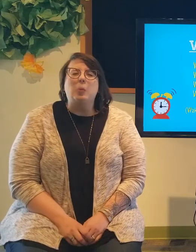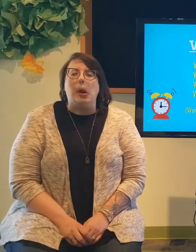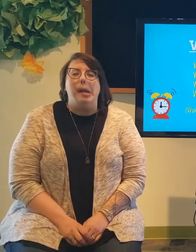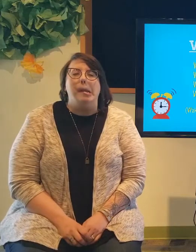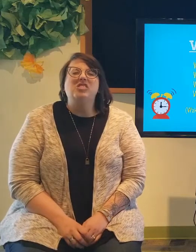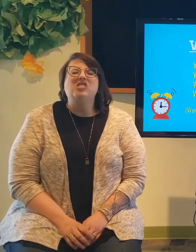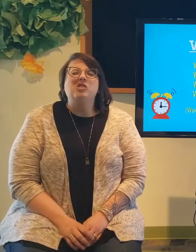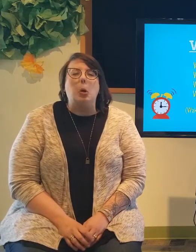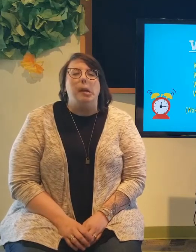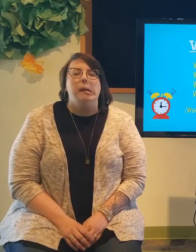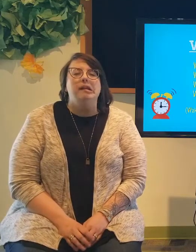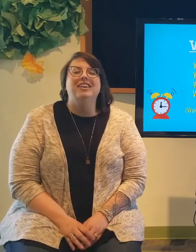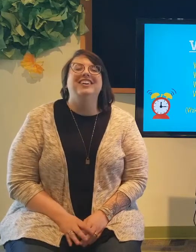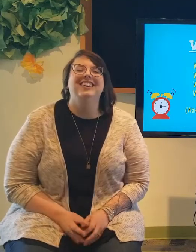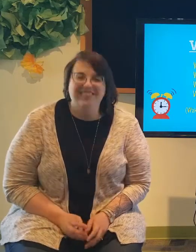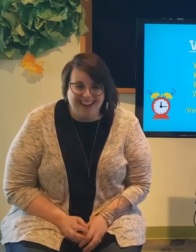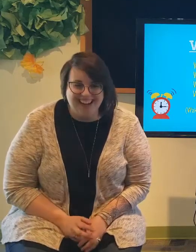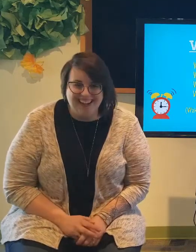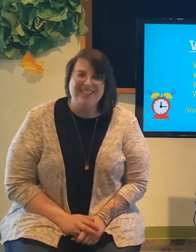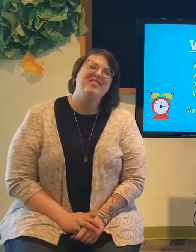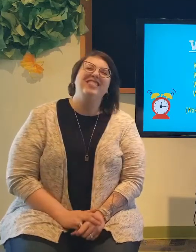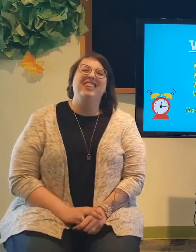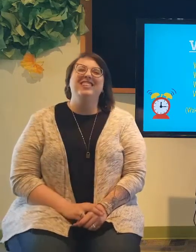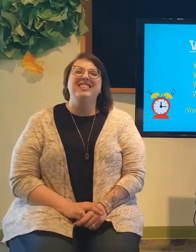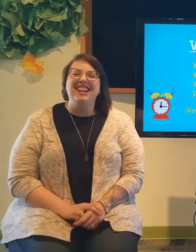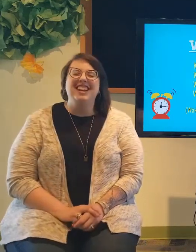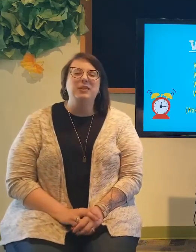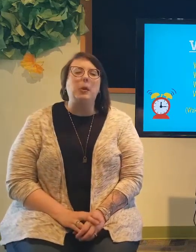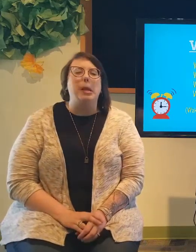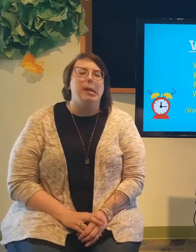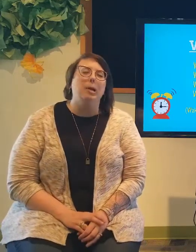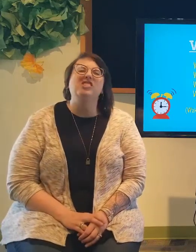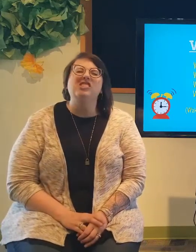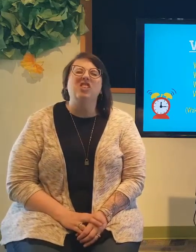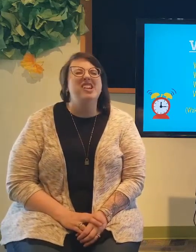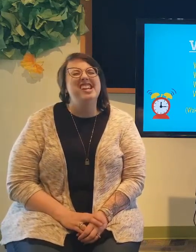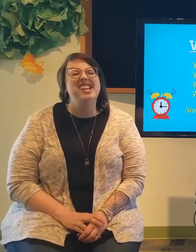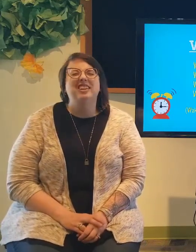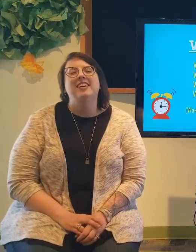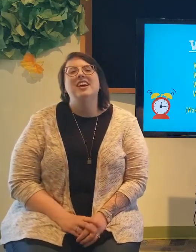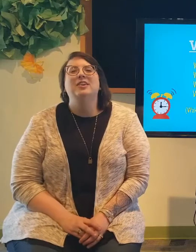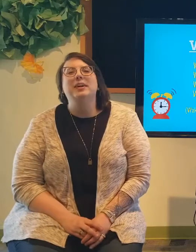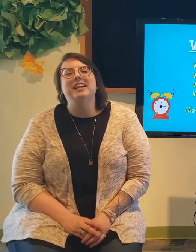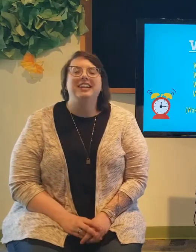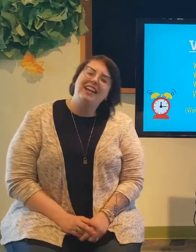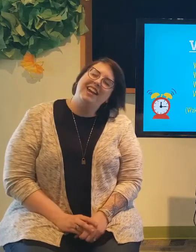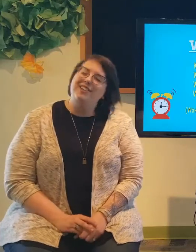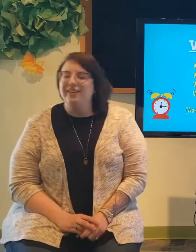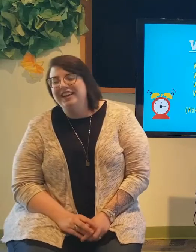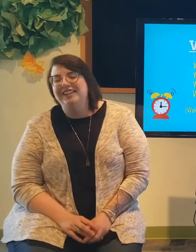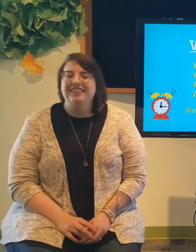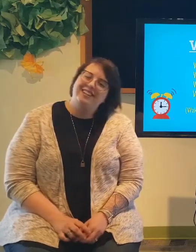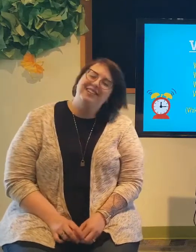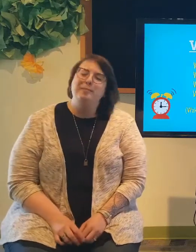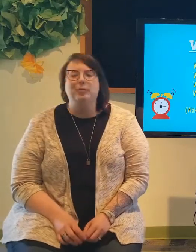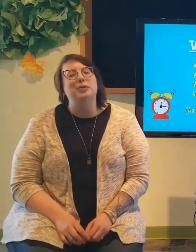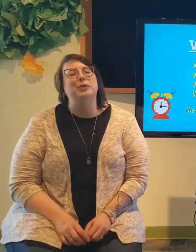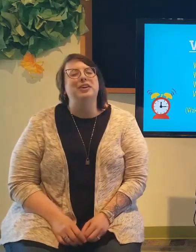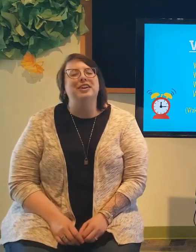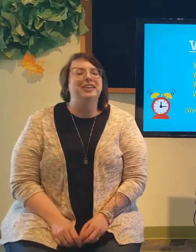wiggle, wiggle. Wake up nose and wiggle, wiggle. Wake and wiggle in the morning.